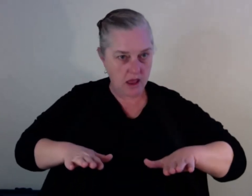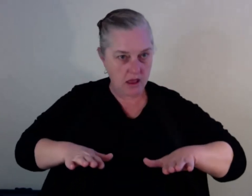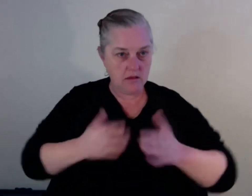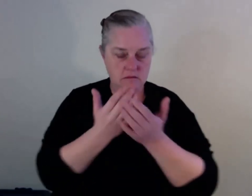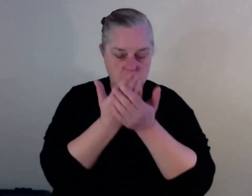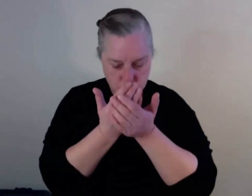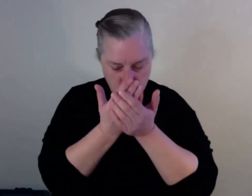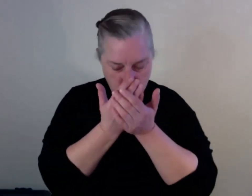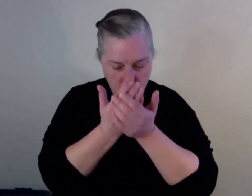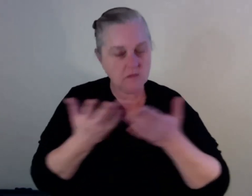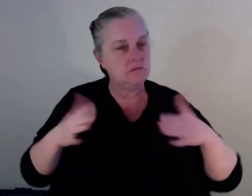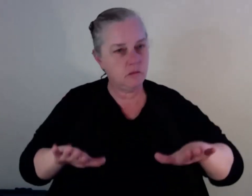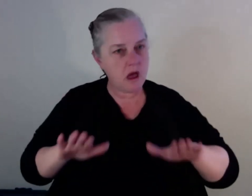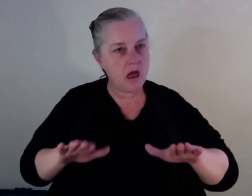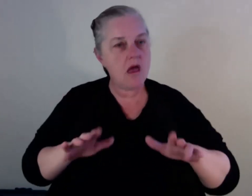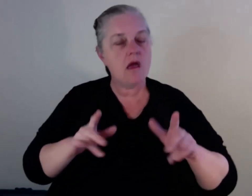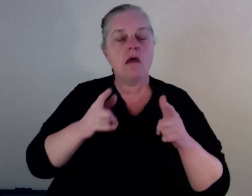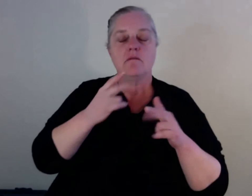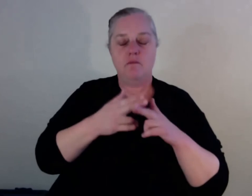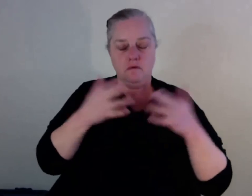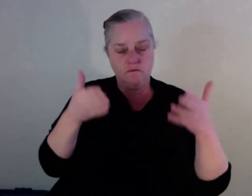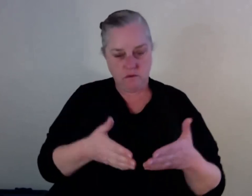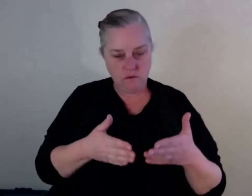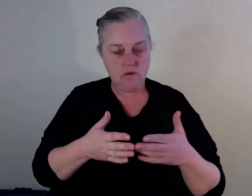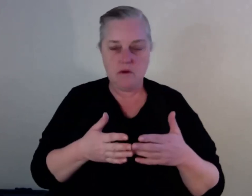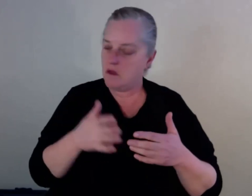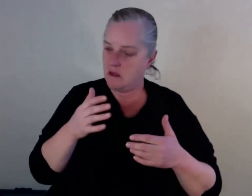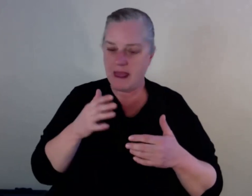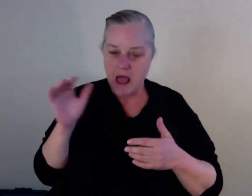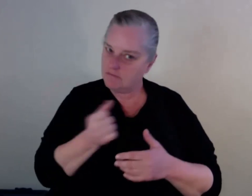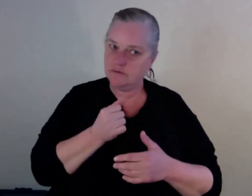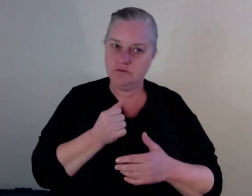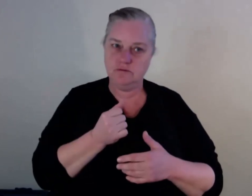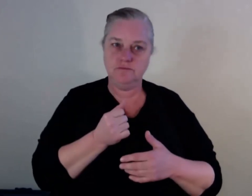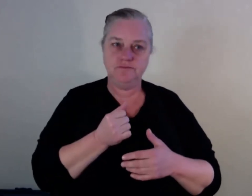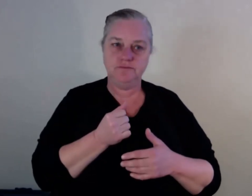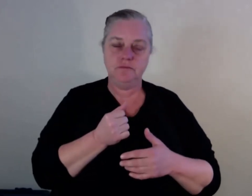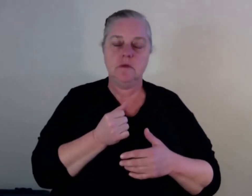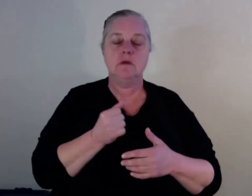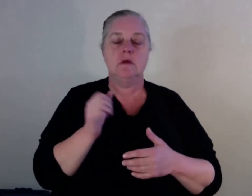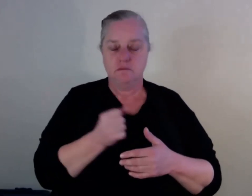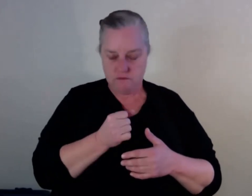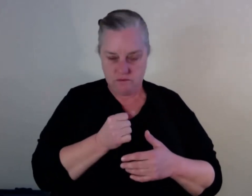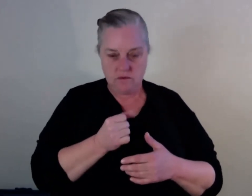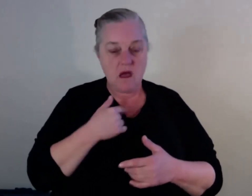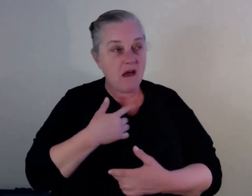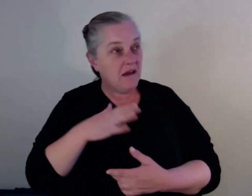member, whether he's anyone. They said to me that this is organized event. We can't organize